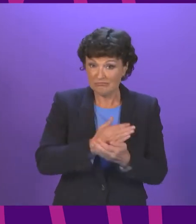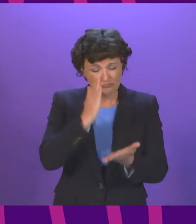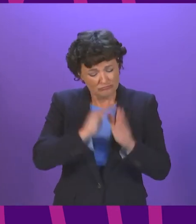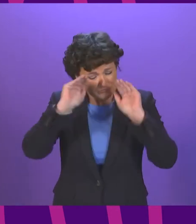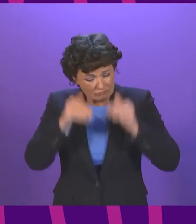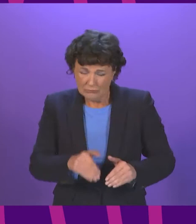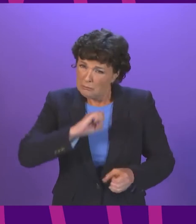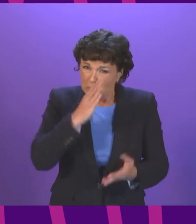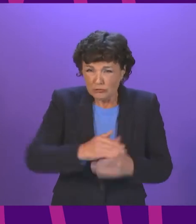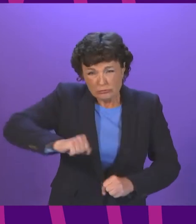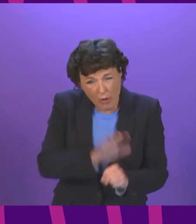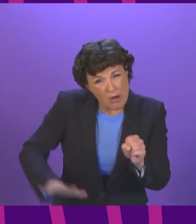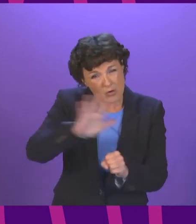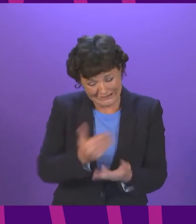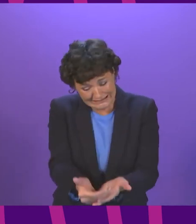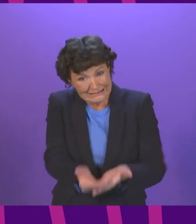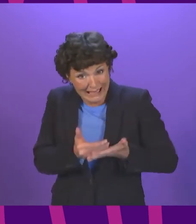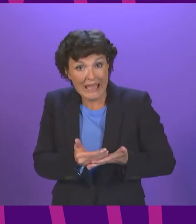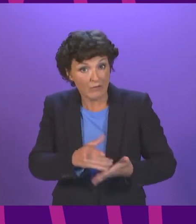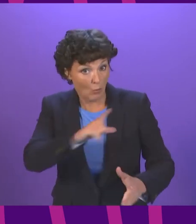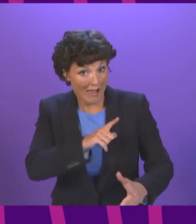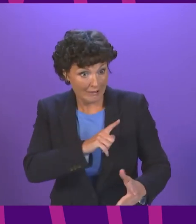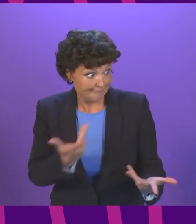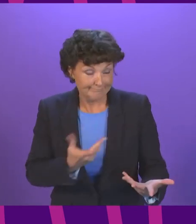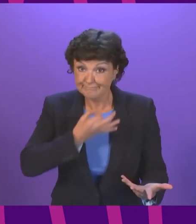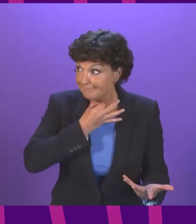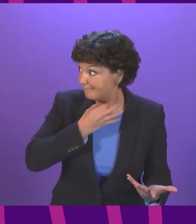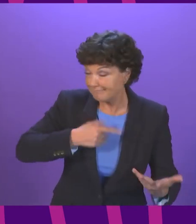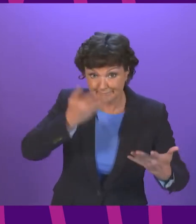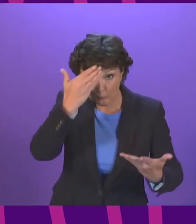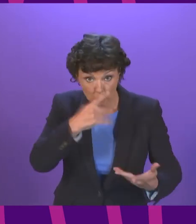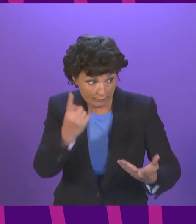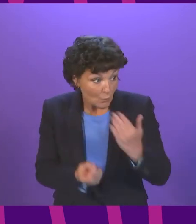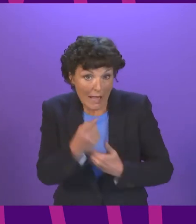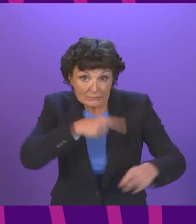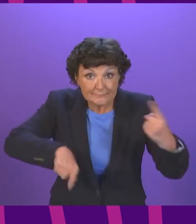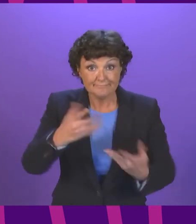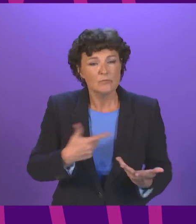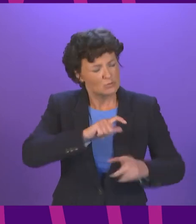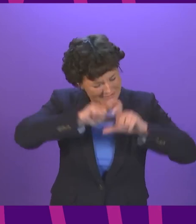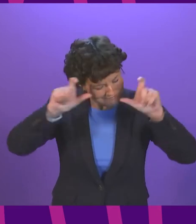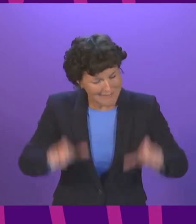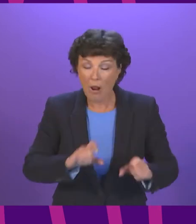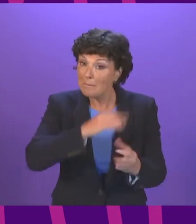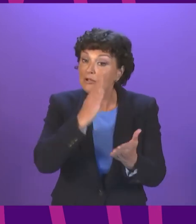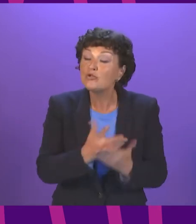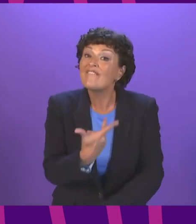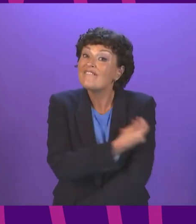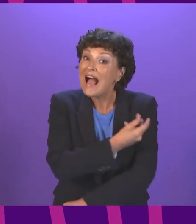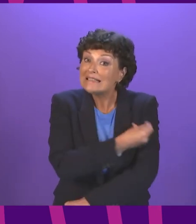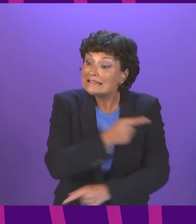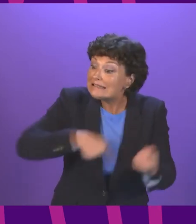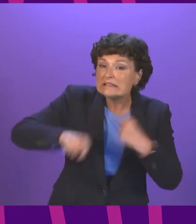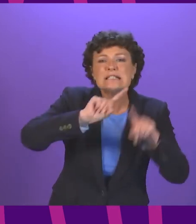safe as possible in the face of a highly uncertain situation. We will continue to maximise uptake of vaccines across